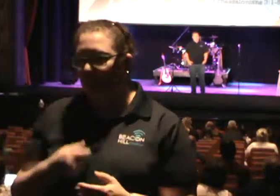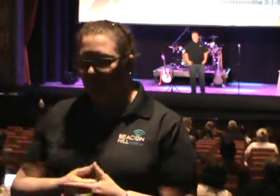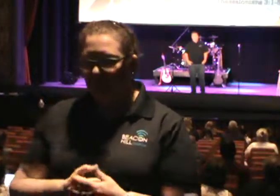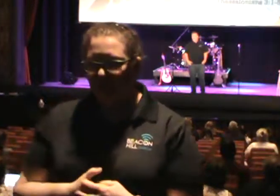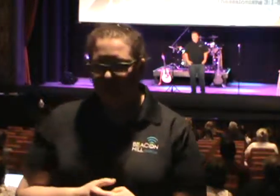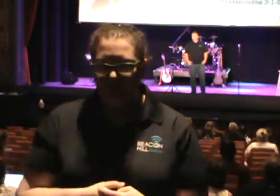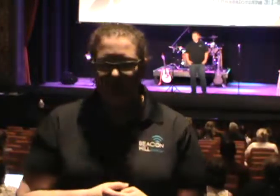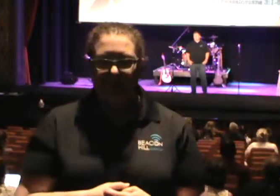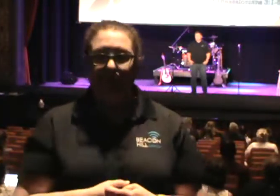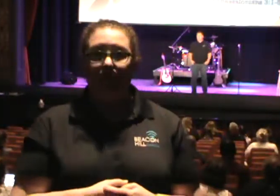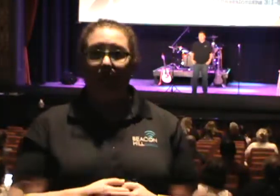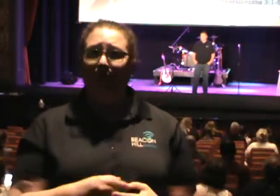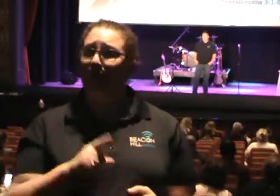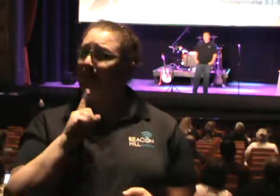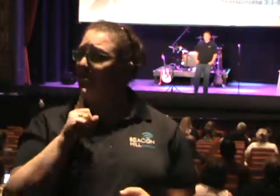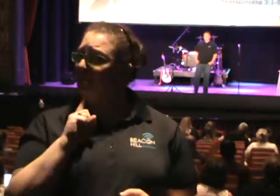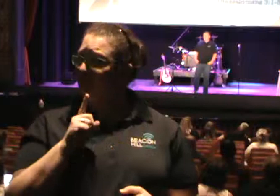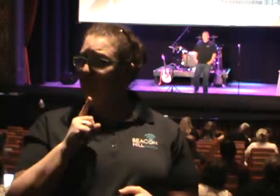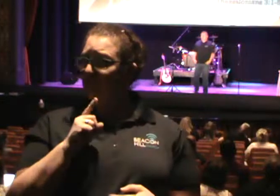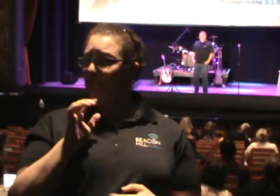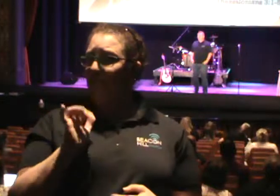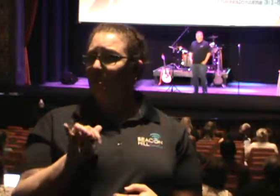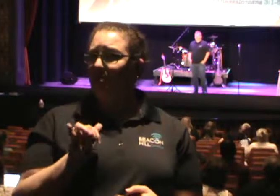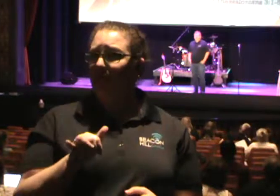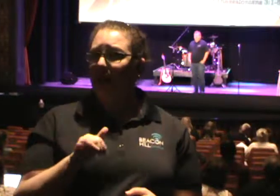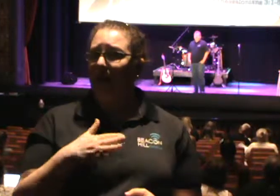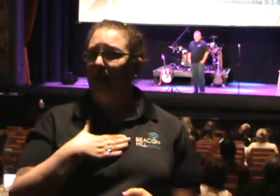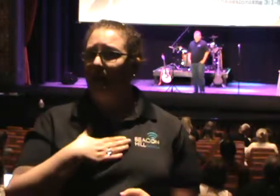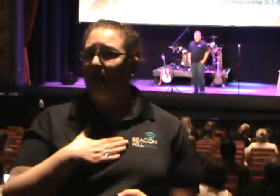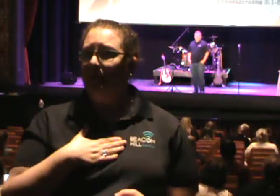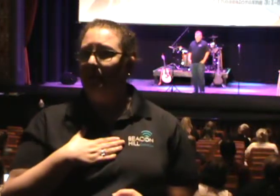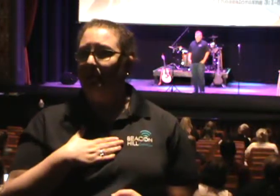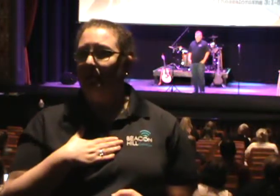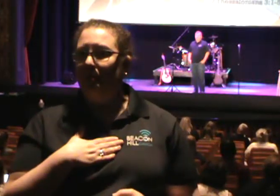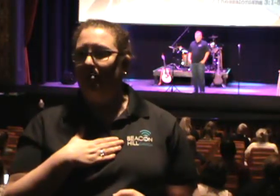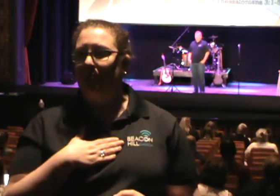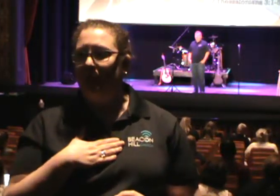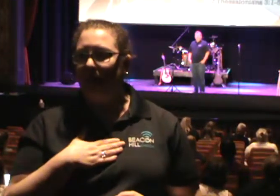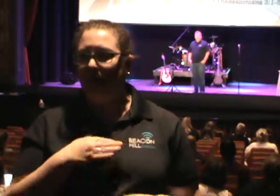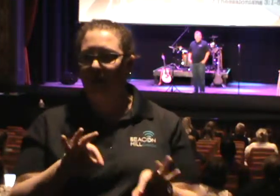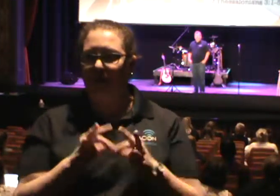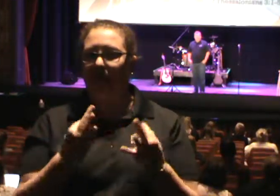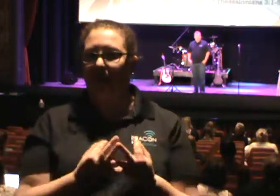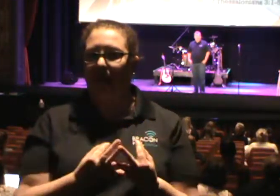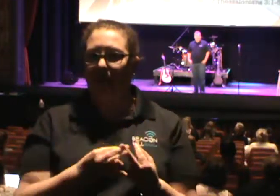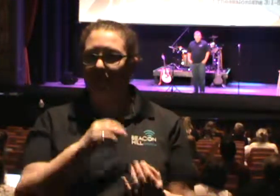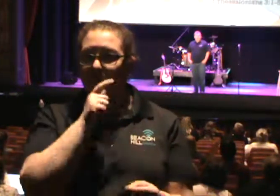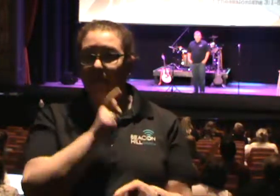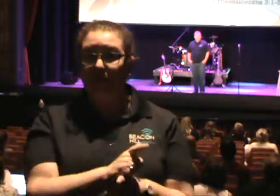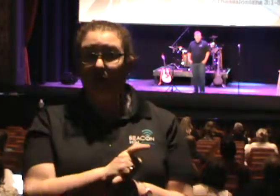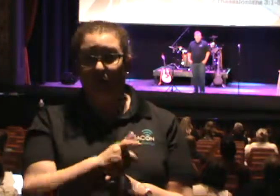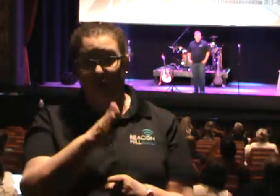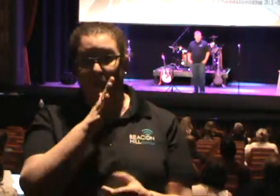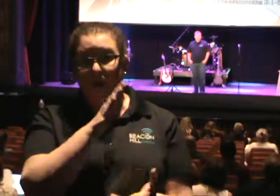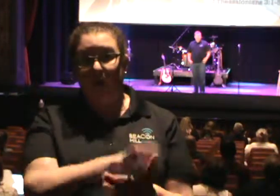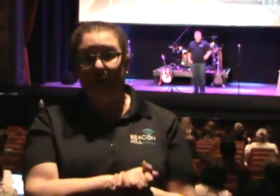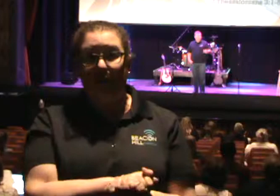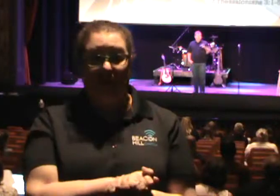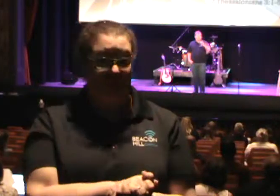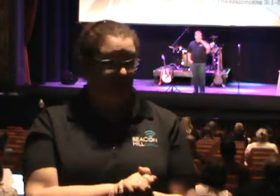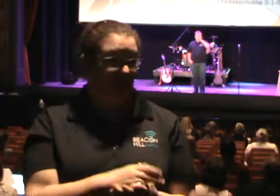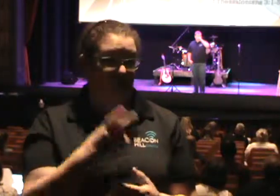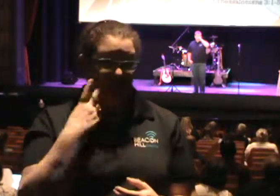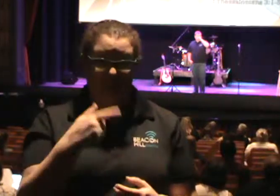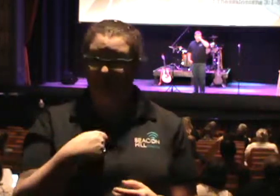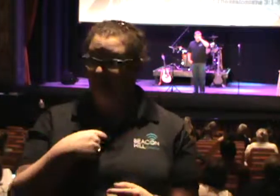And I was pretty sure that my whole faith family, including my daughter and my wife, were going to watch me get beat to a pulp